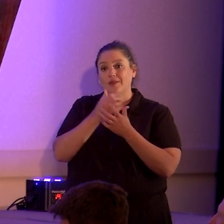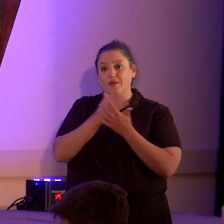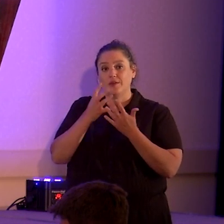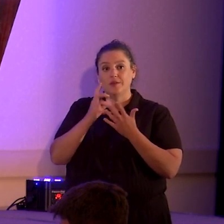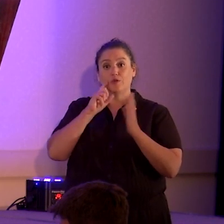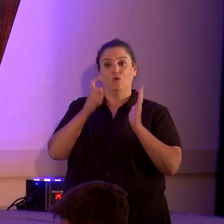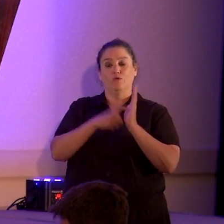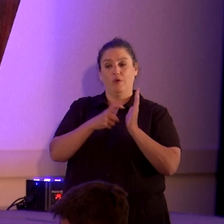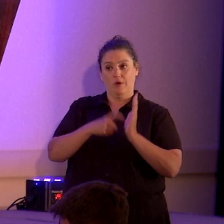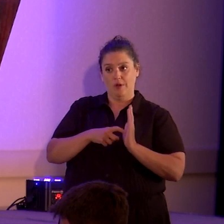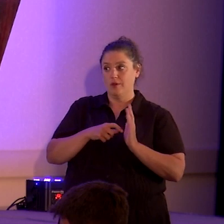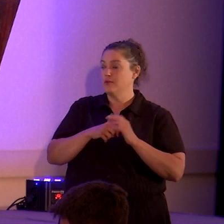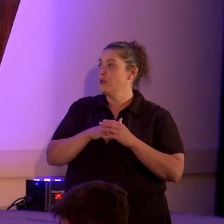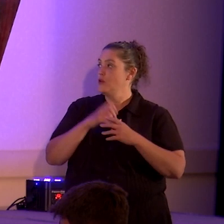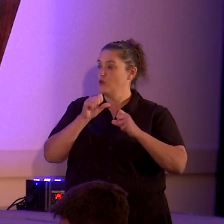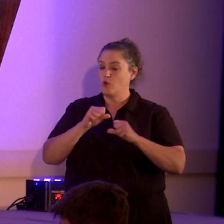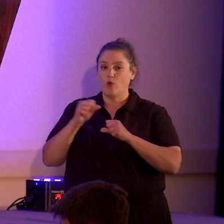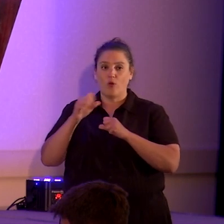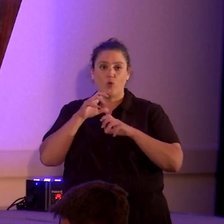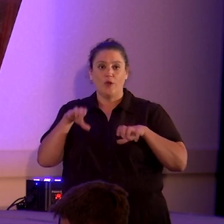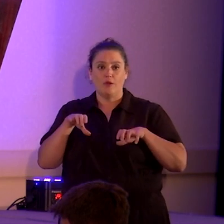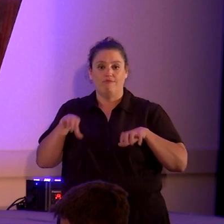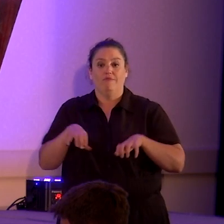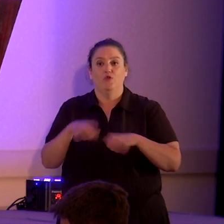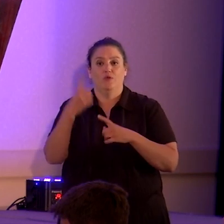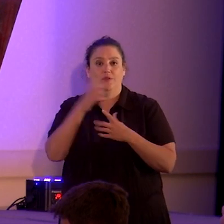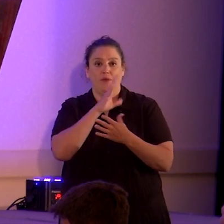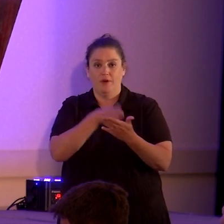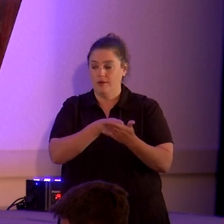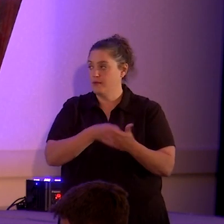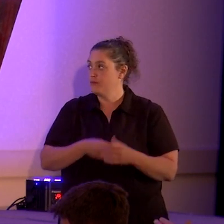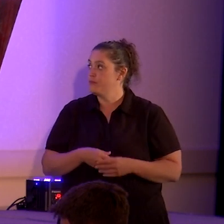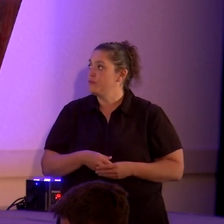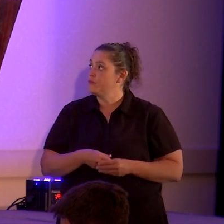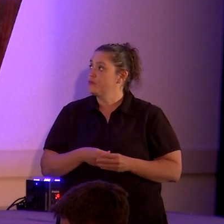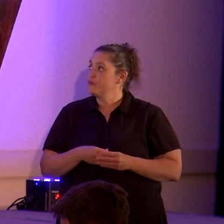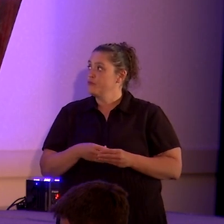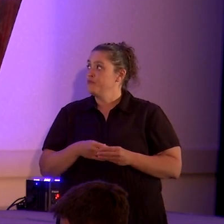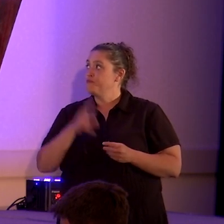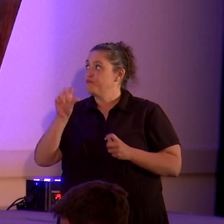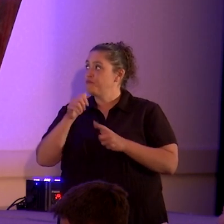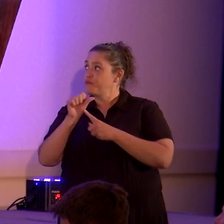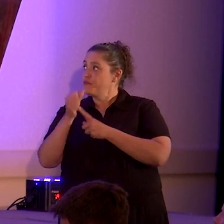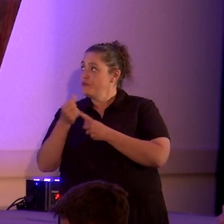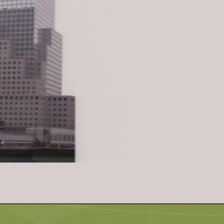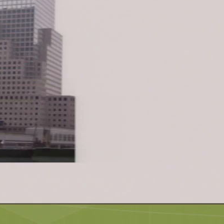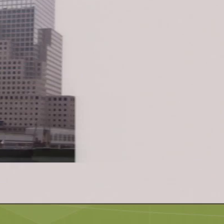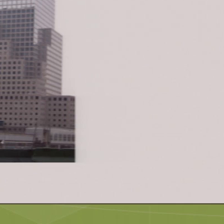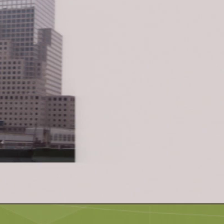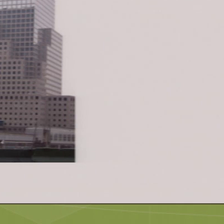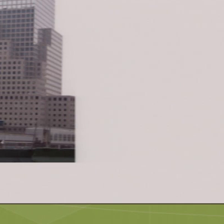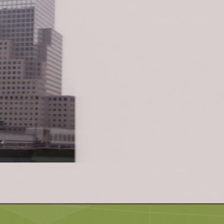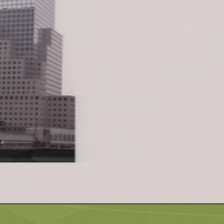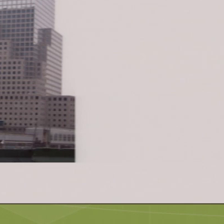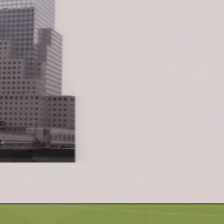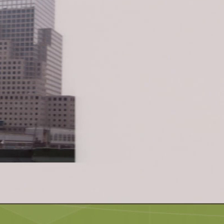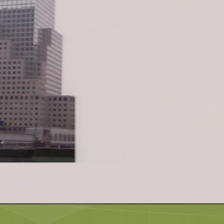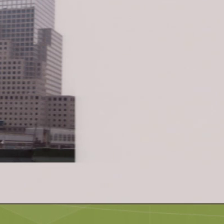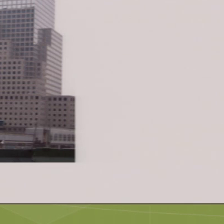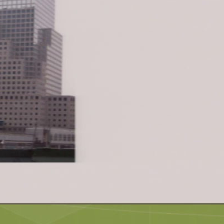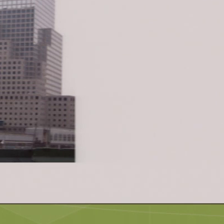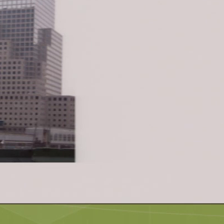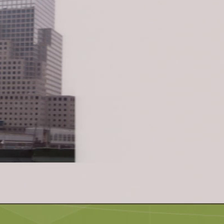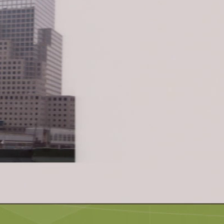radar so that we can take action against them. Now, another case that we have ongoing is a wonderful case called